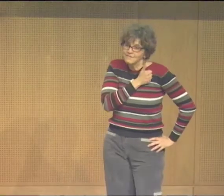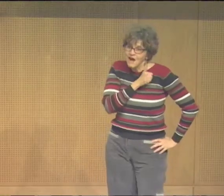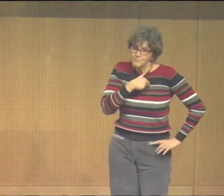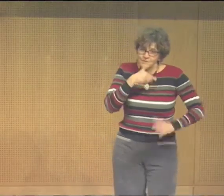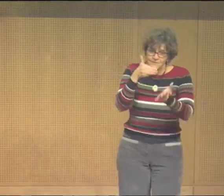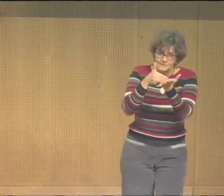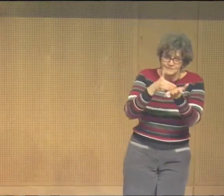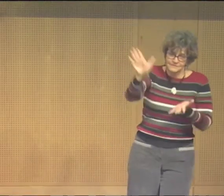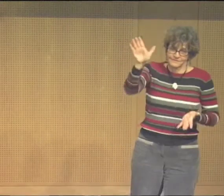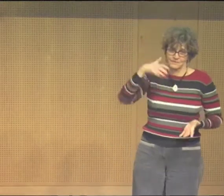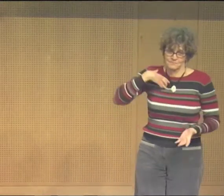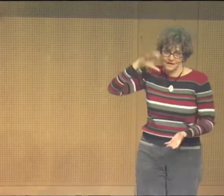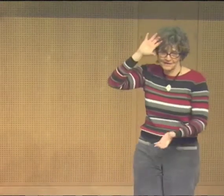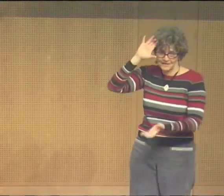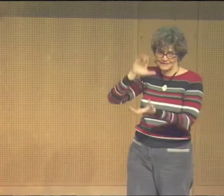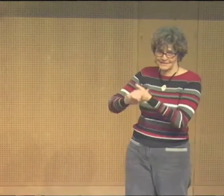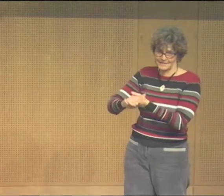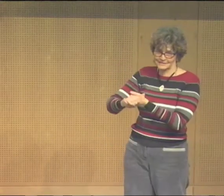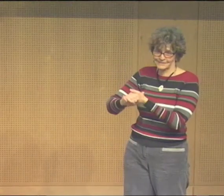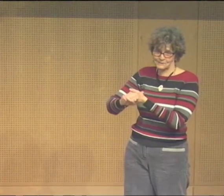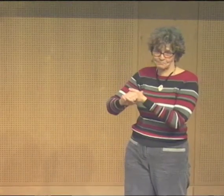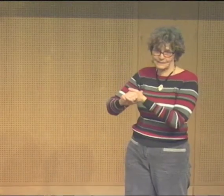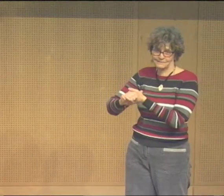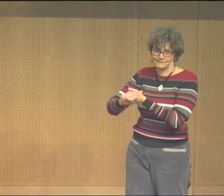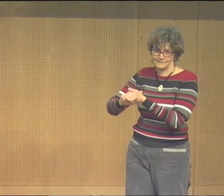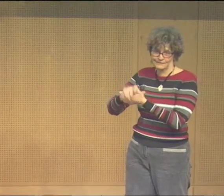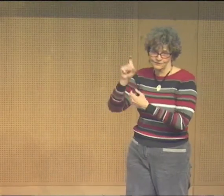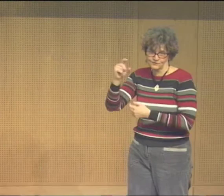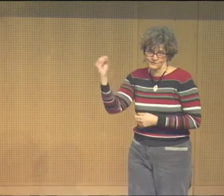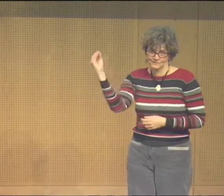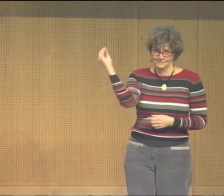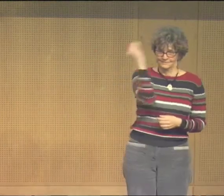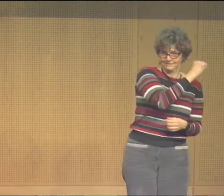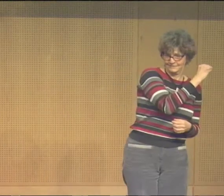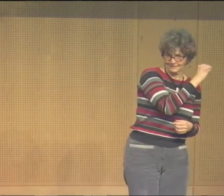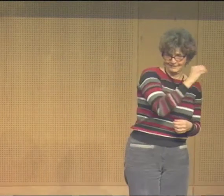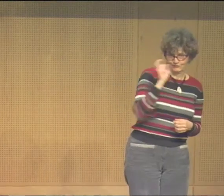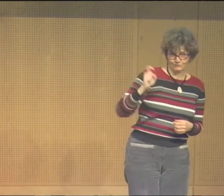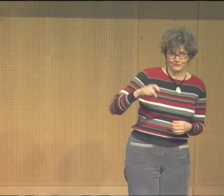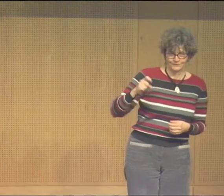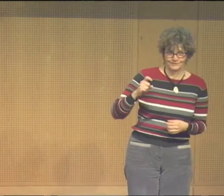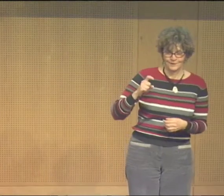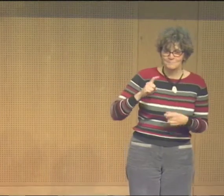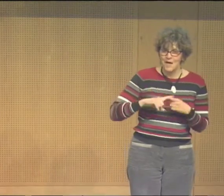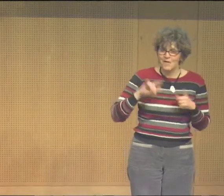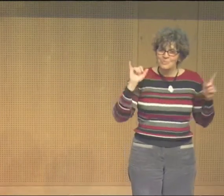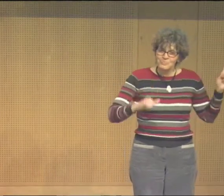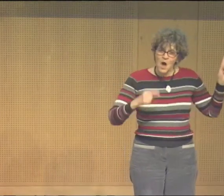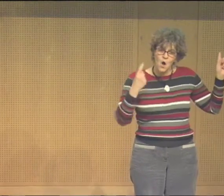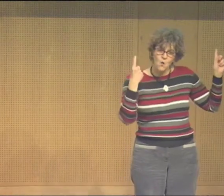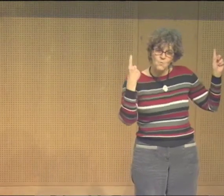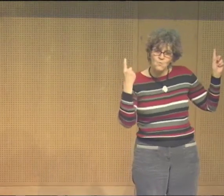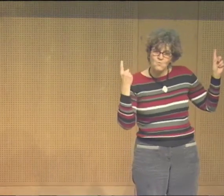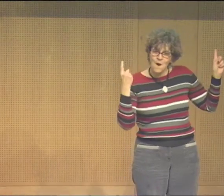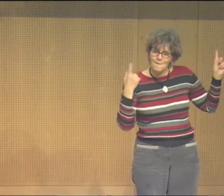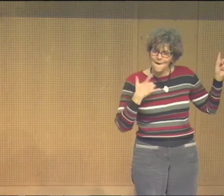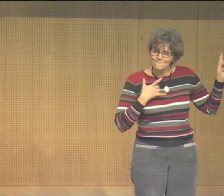I'm so sorry that it... My husband isn't in this picture. I suppose I should insert him somewhere into the picture.